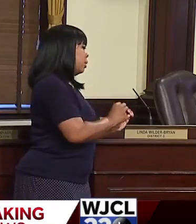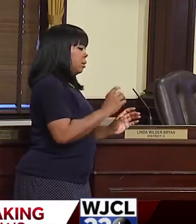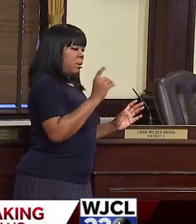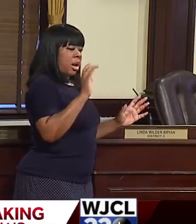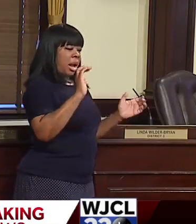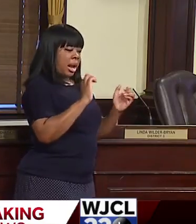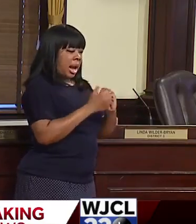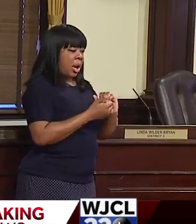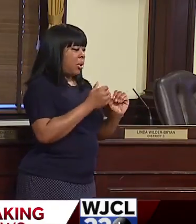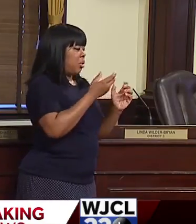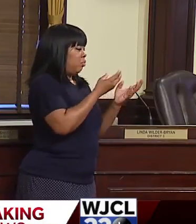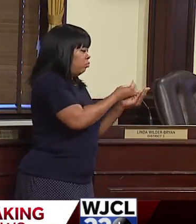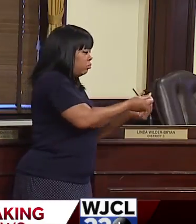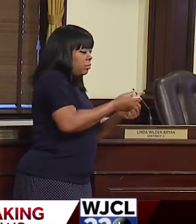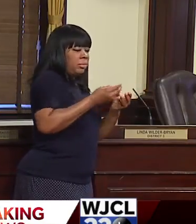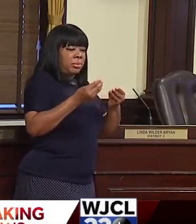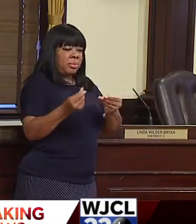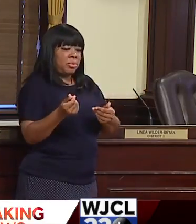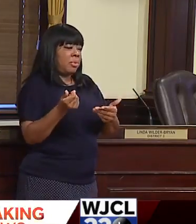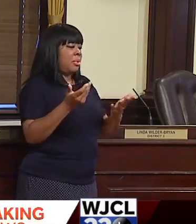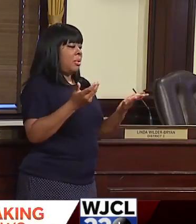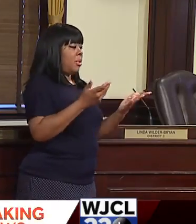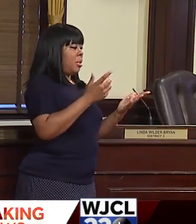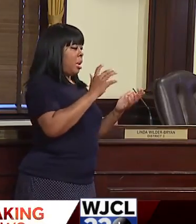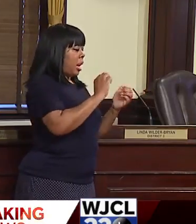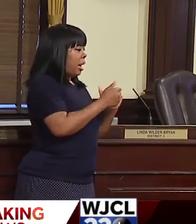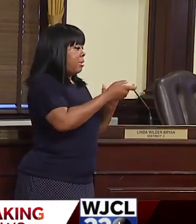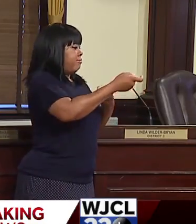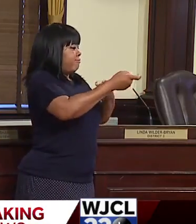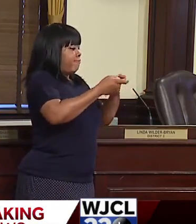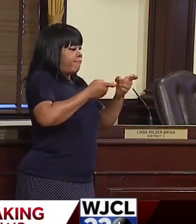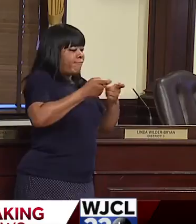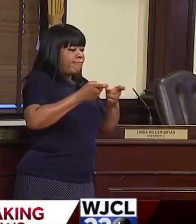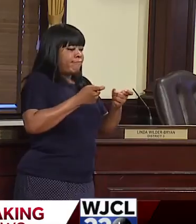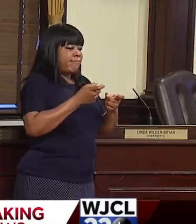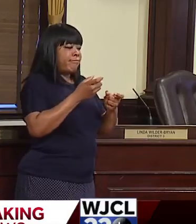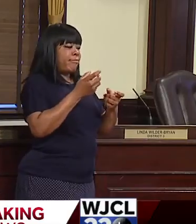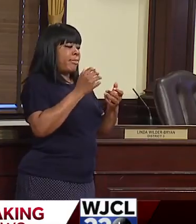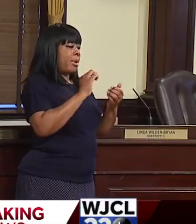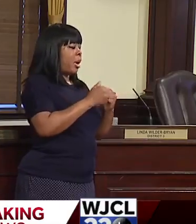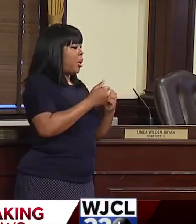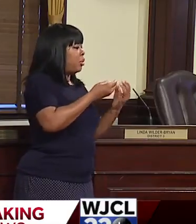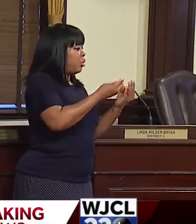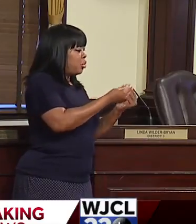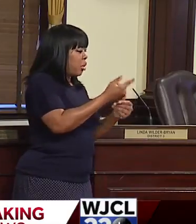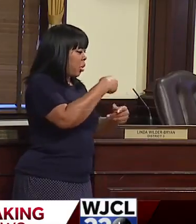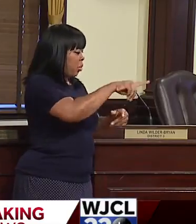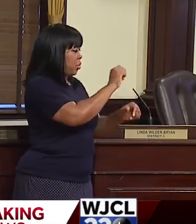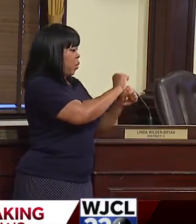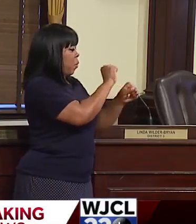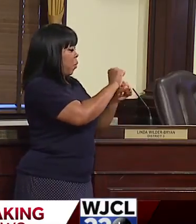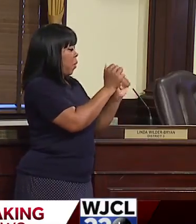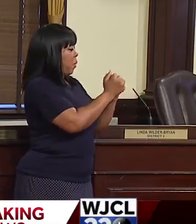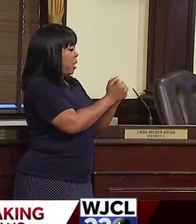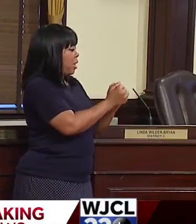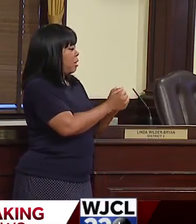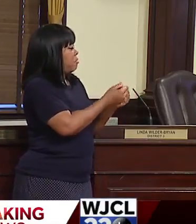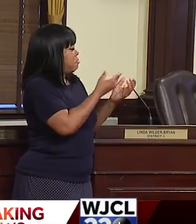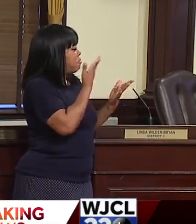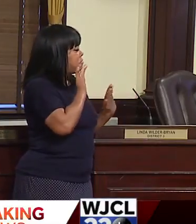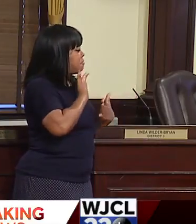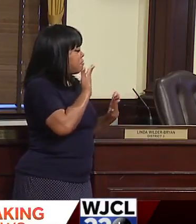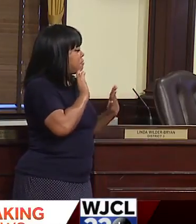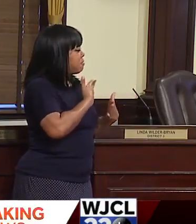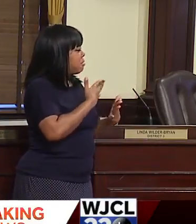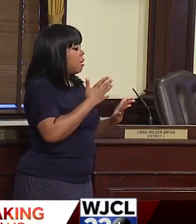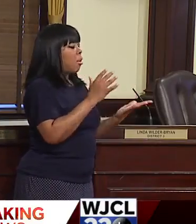not only the management side of it, about how do you treat, uh, employees, but also on the